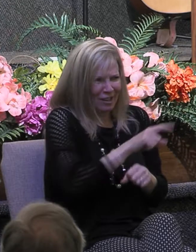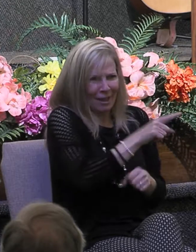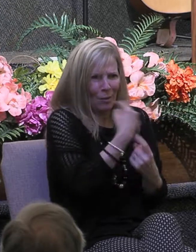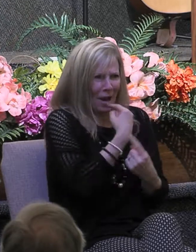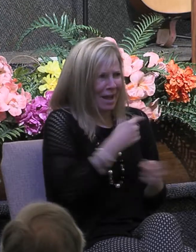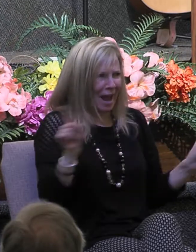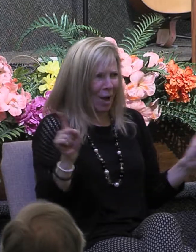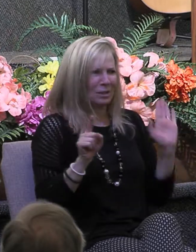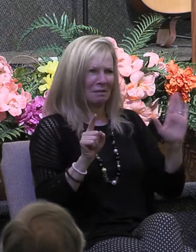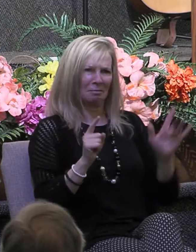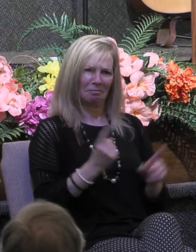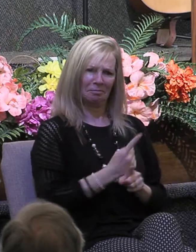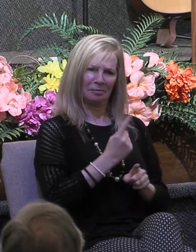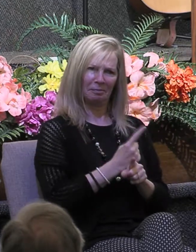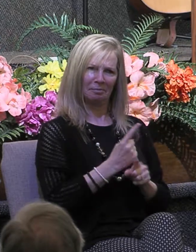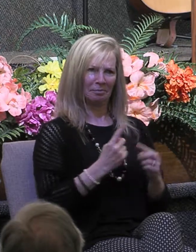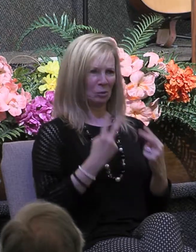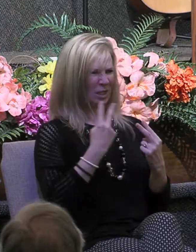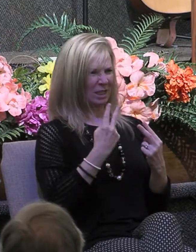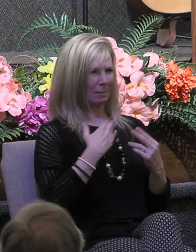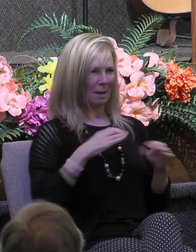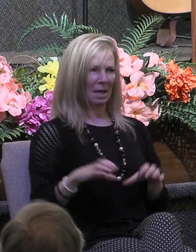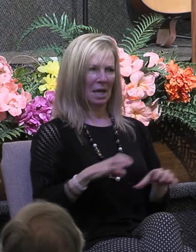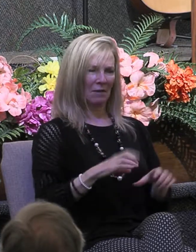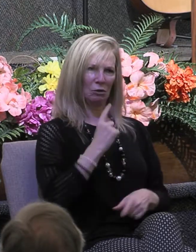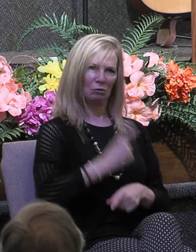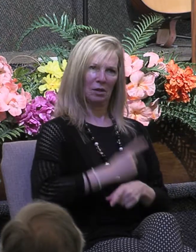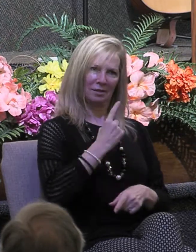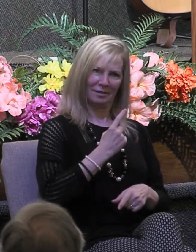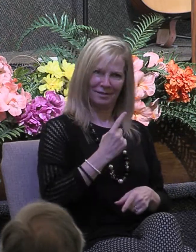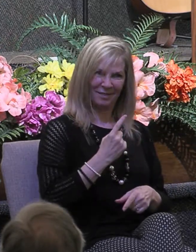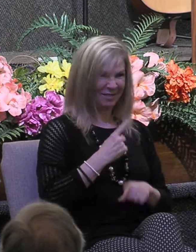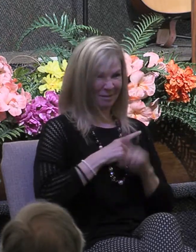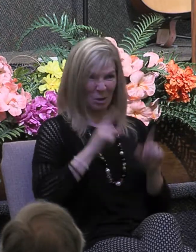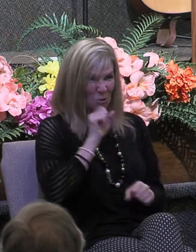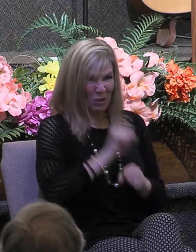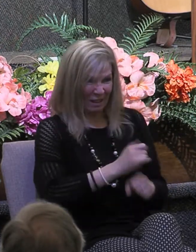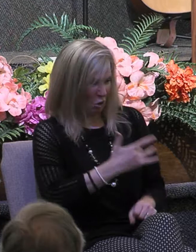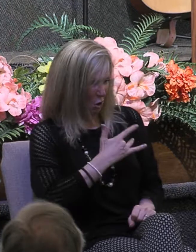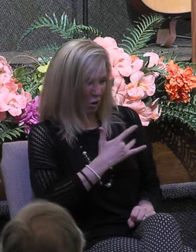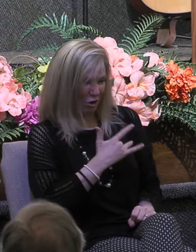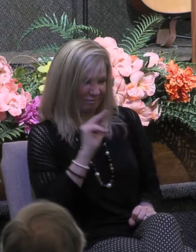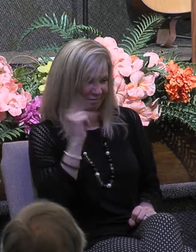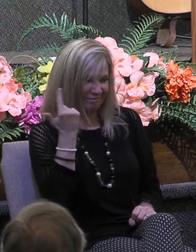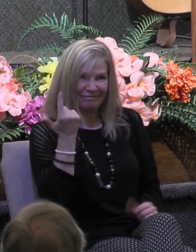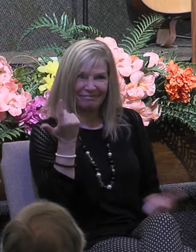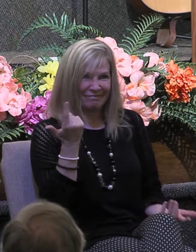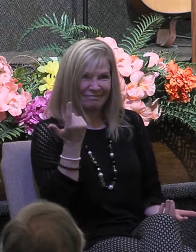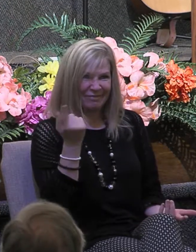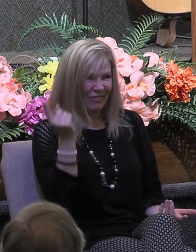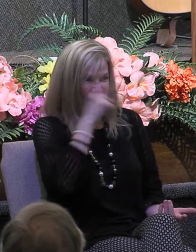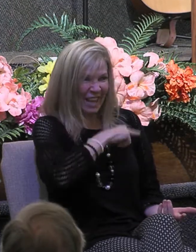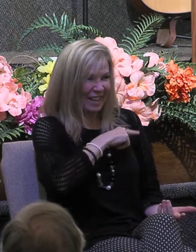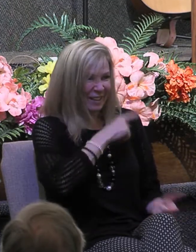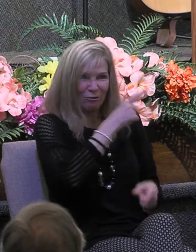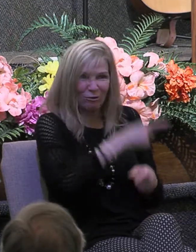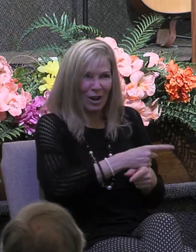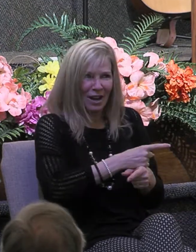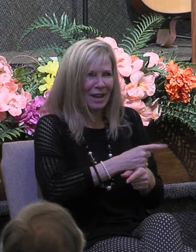their righteousness in reality their pseudo righteousness because they didn't give out of love they didn't